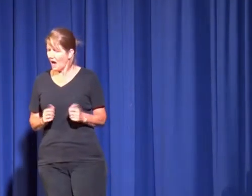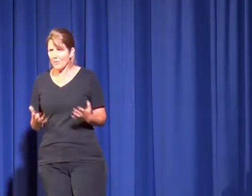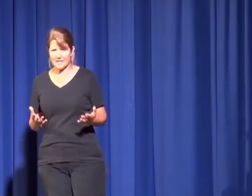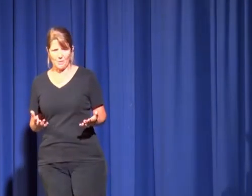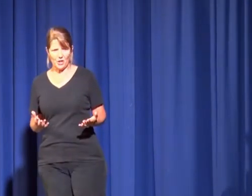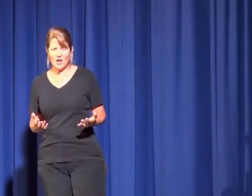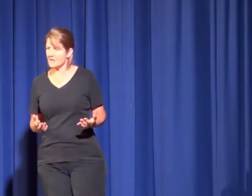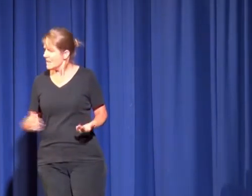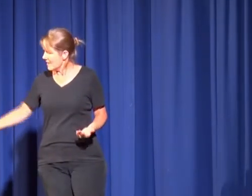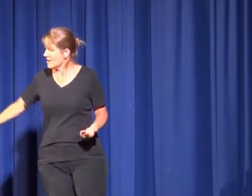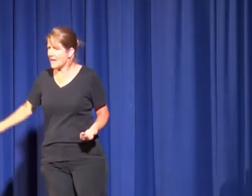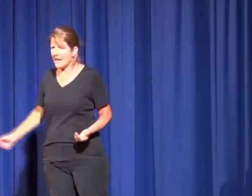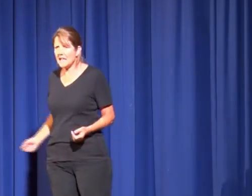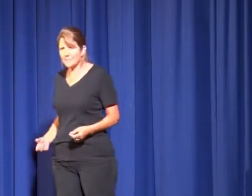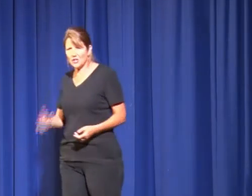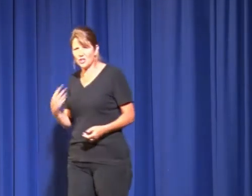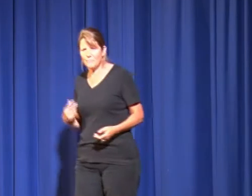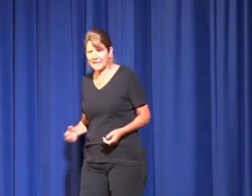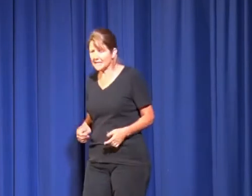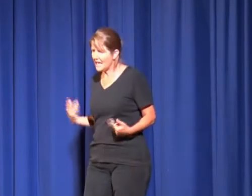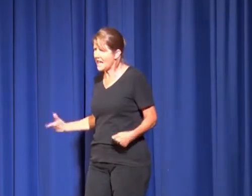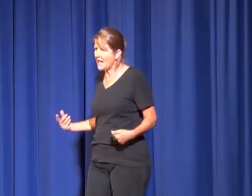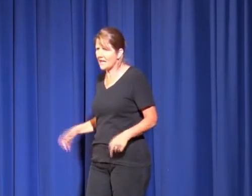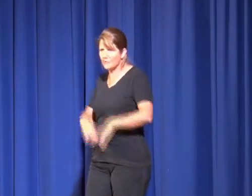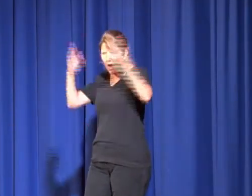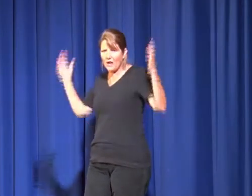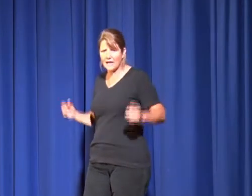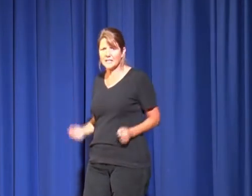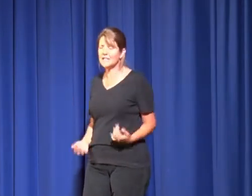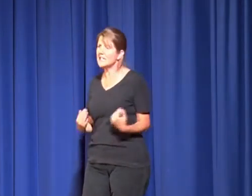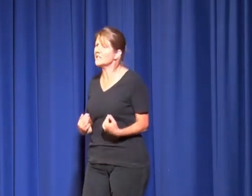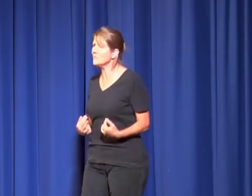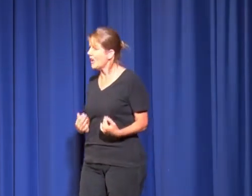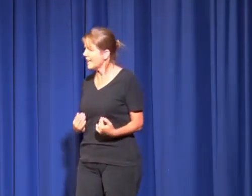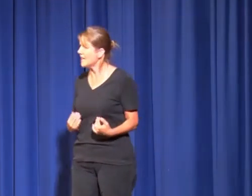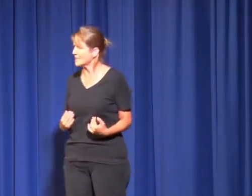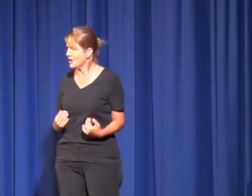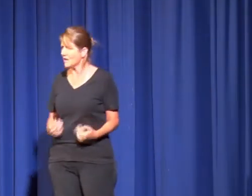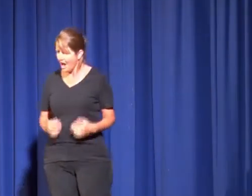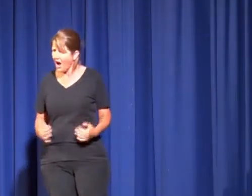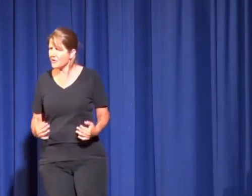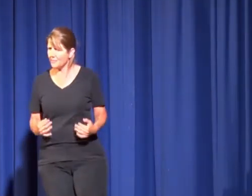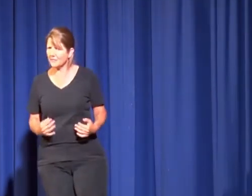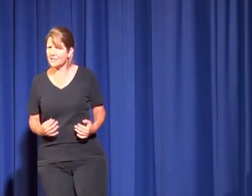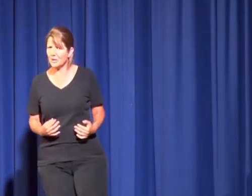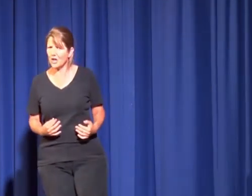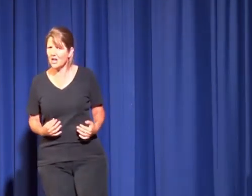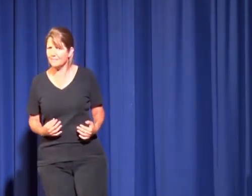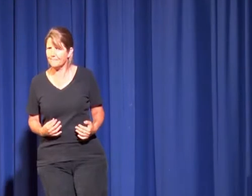smoke at home. My old man, he smokes two packets a day in our lounge room. The whole house stinks and he tells me I can't smoke. I should be able to smoke at home.